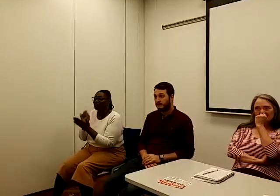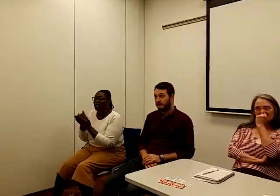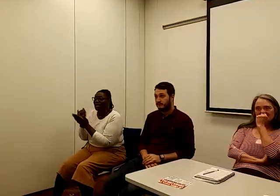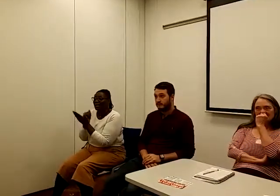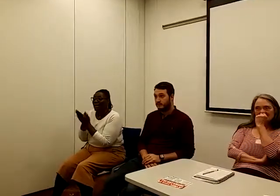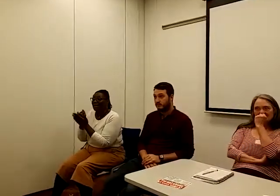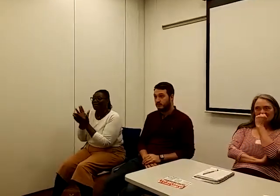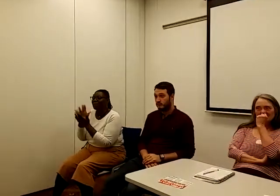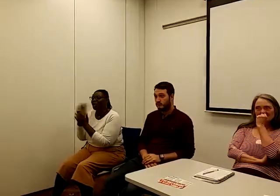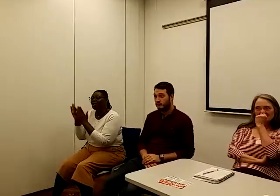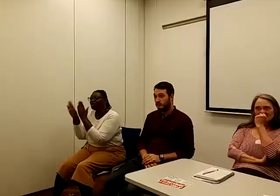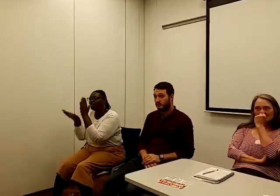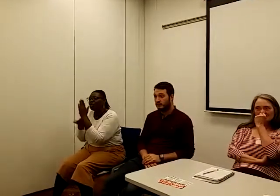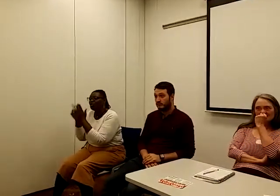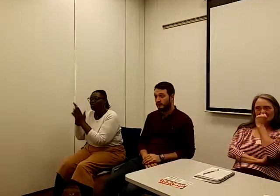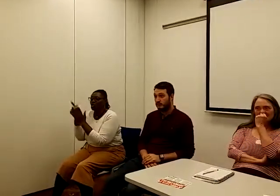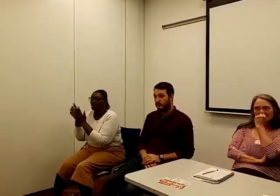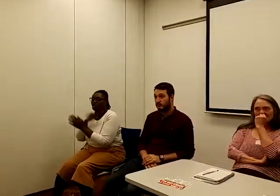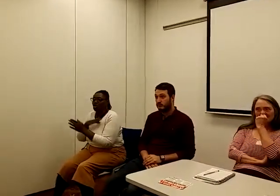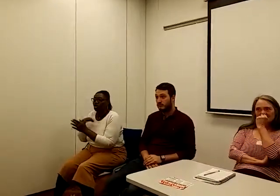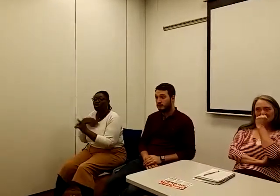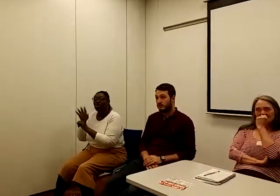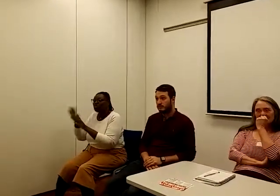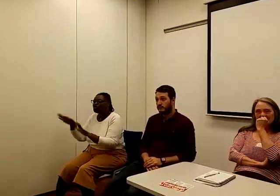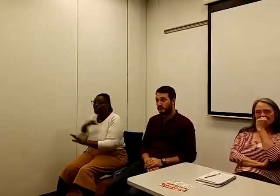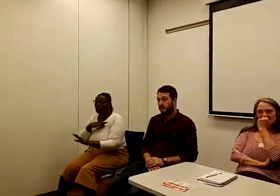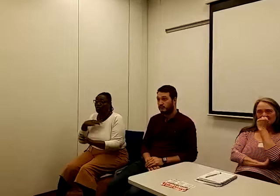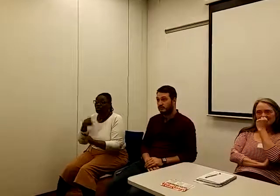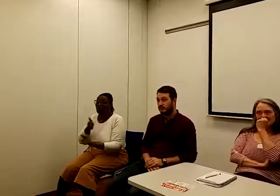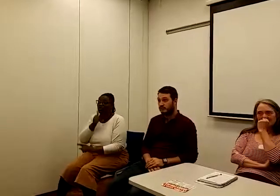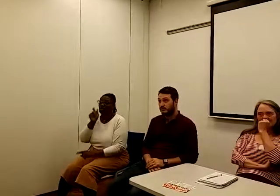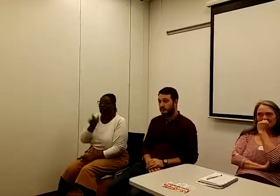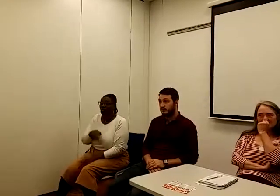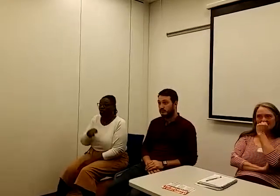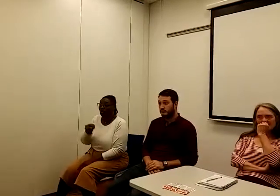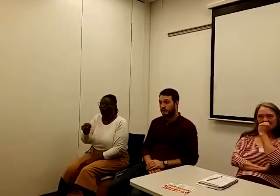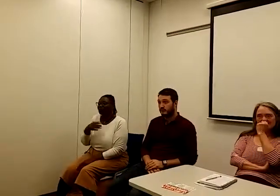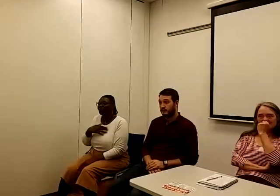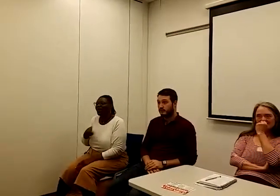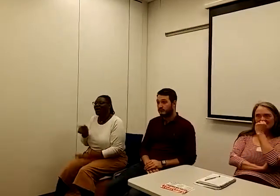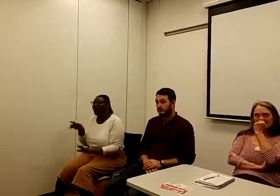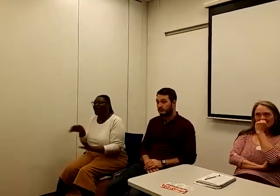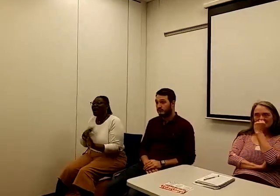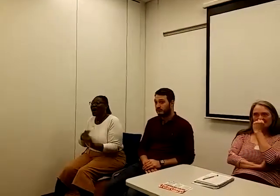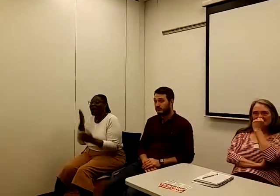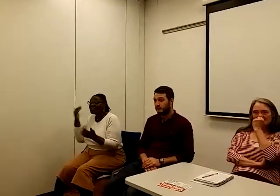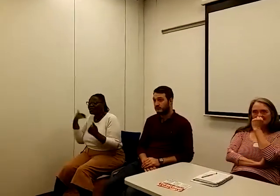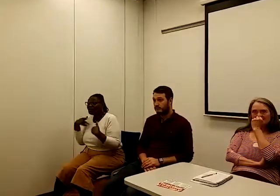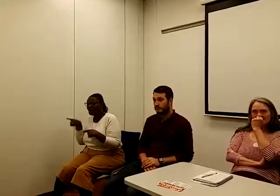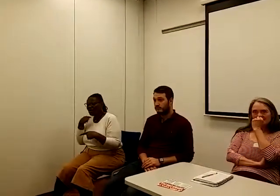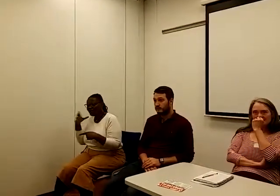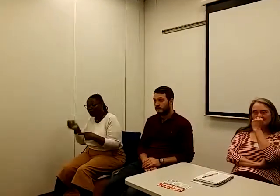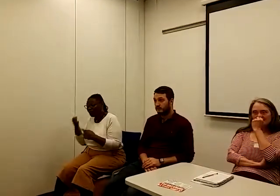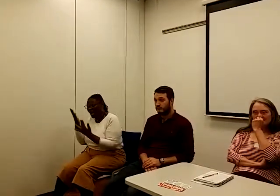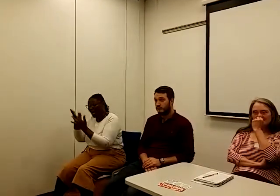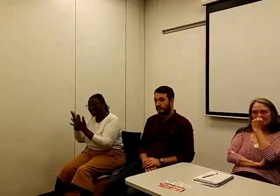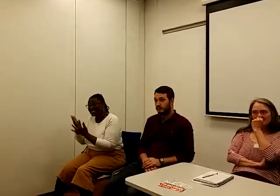by junior doctors in the practice. Not the doctor that knows you. And I don't know if anybody's accessed their records on patient